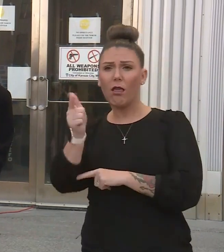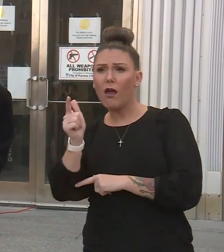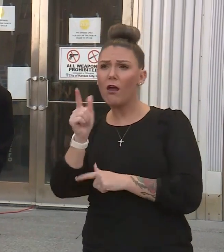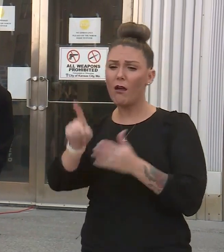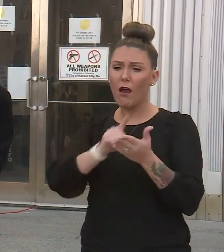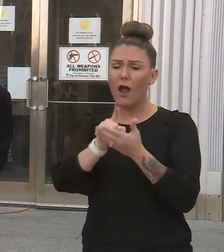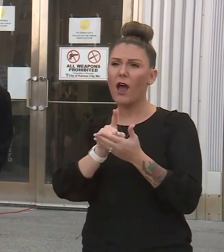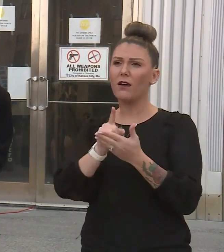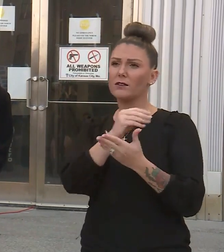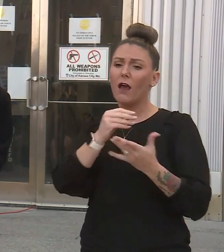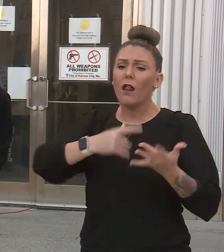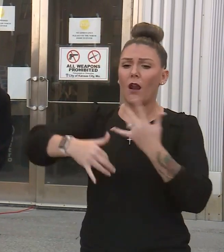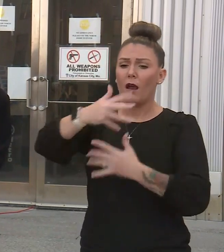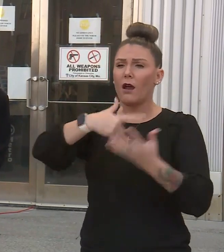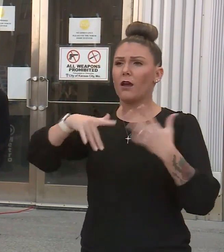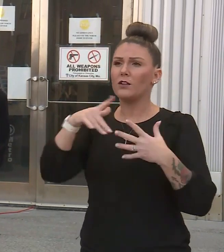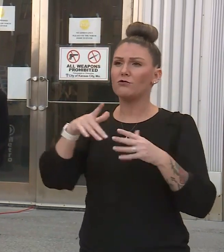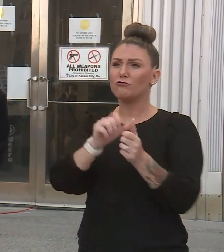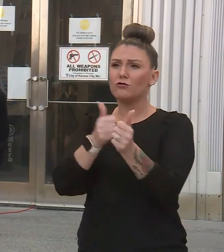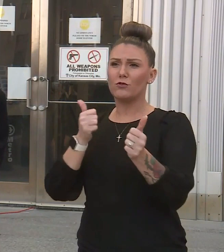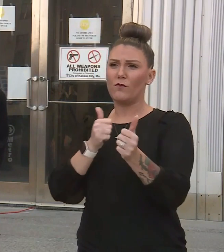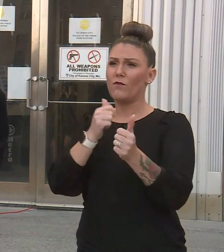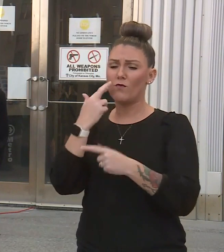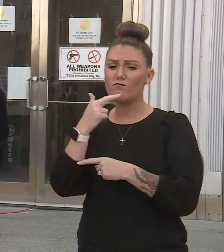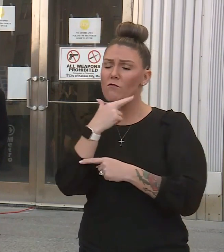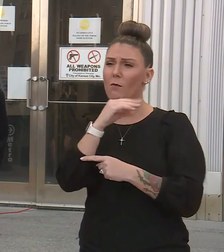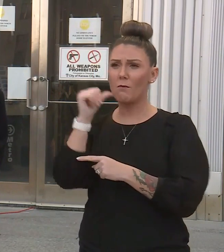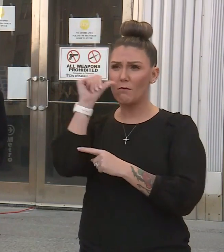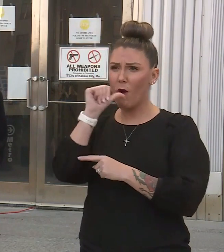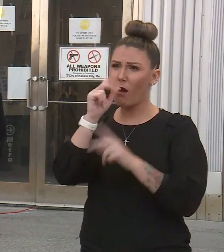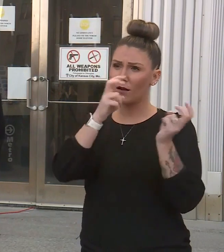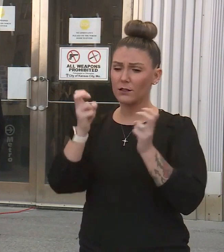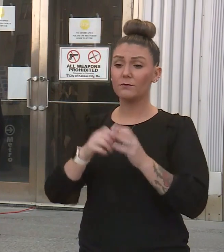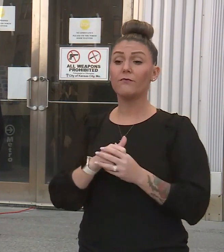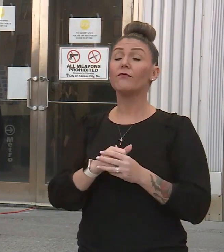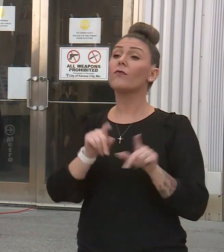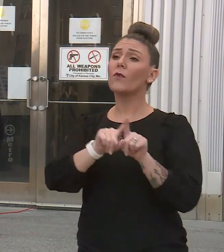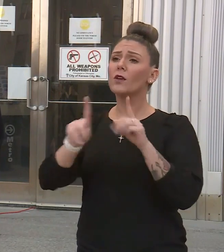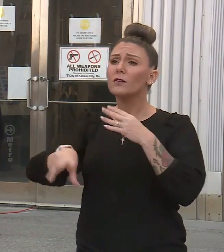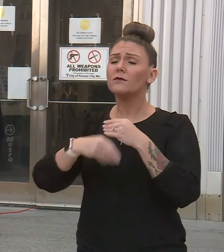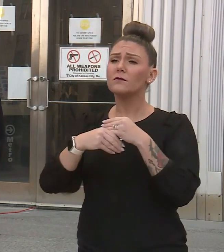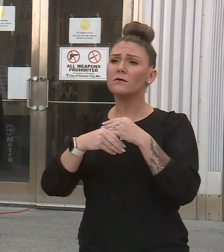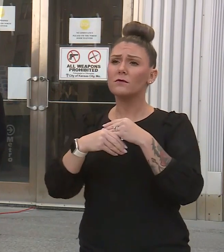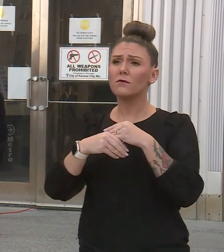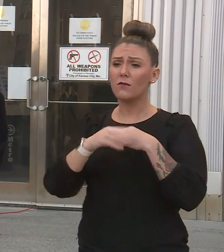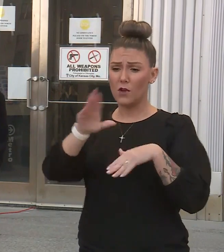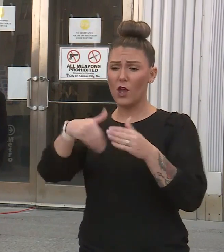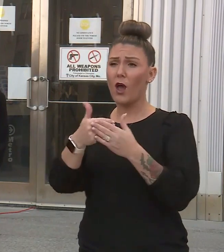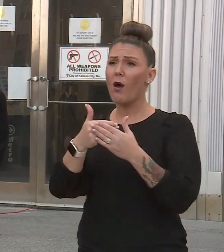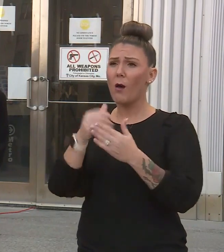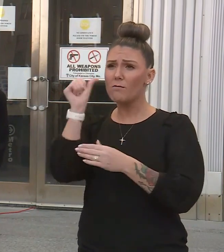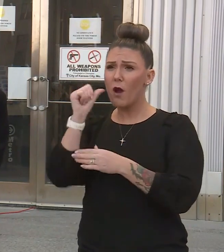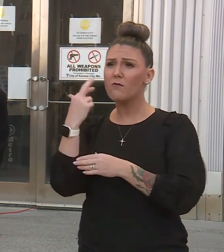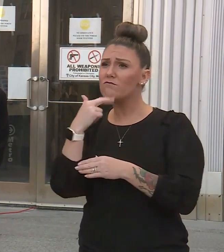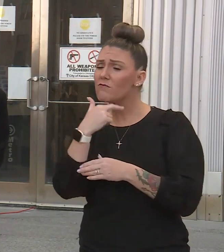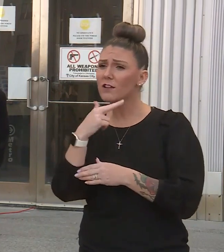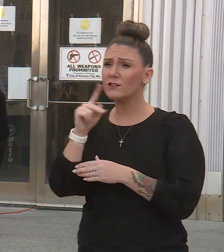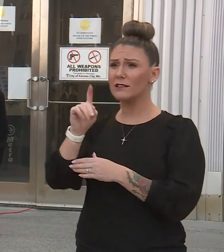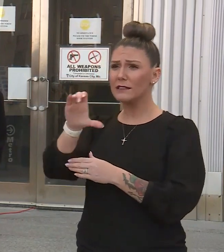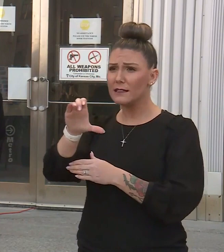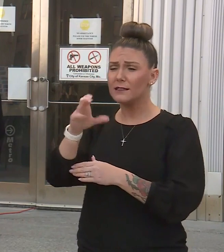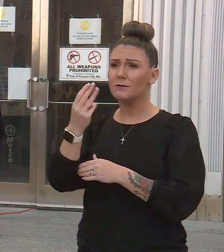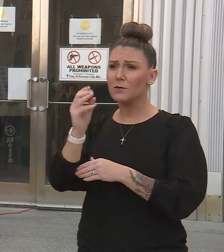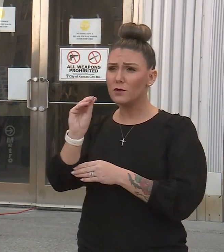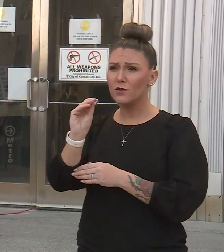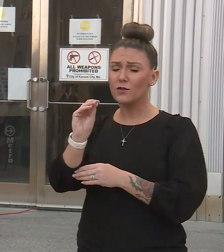to avoid certain bar and restaurant issues. Another addition is the fact that at all bars and restaurants in Kansas City,